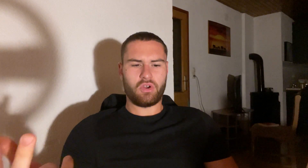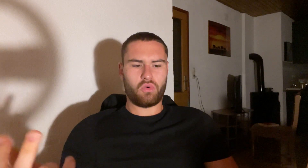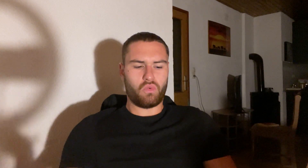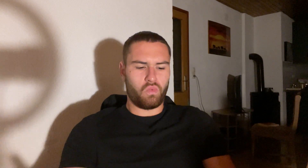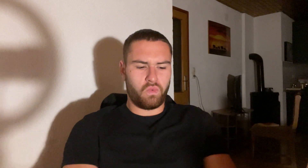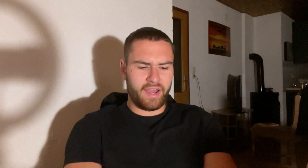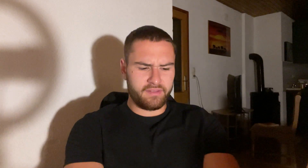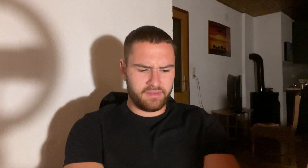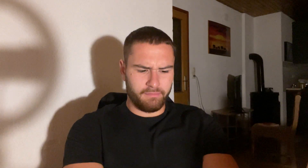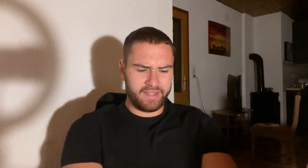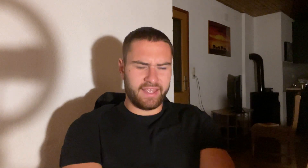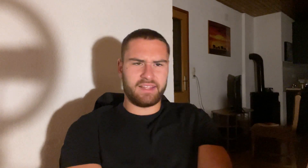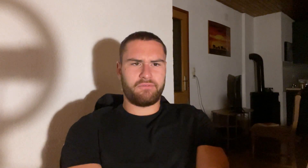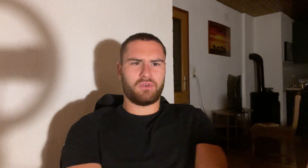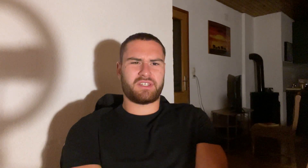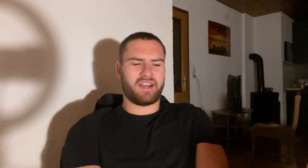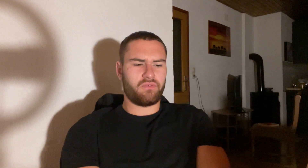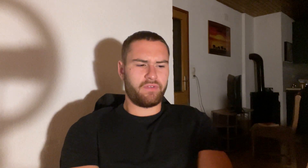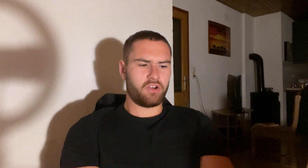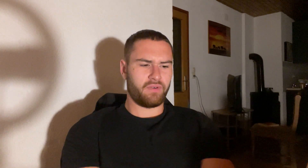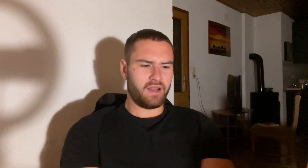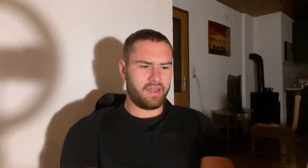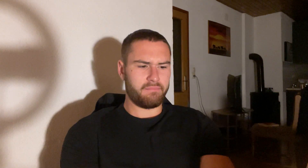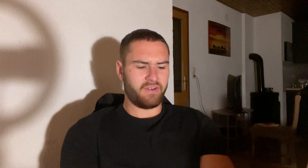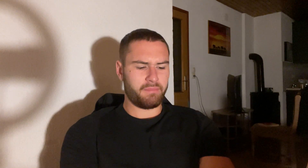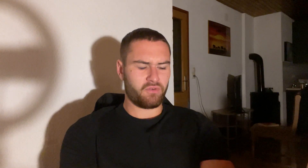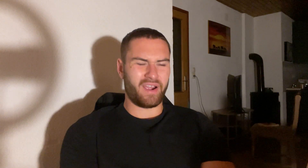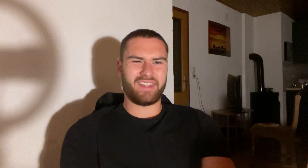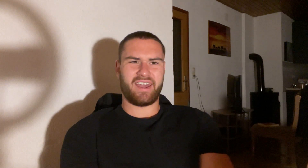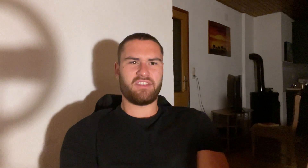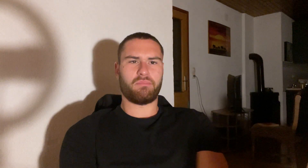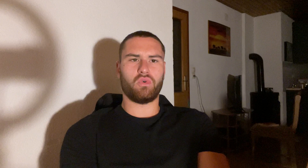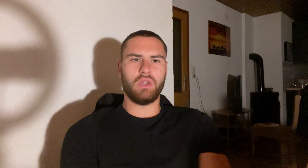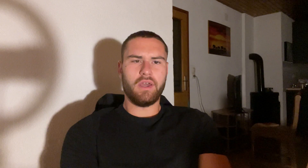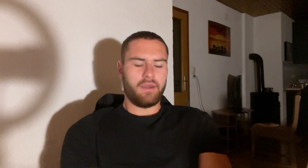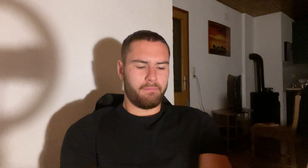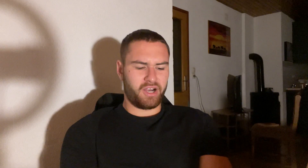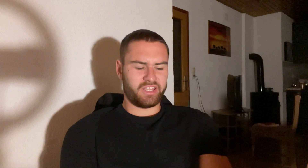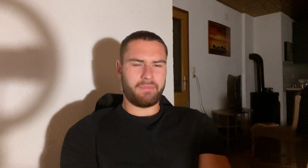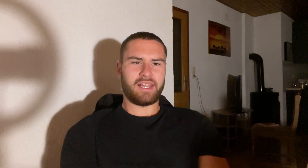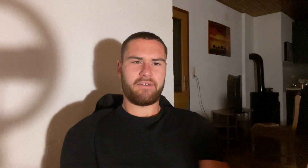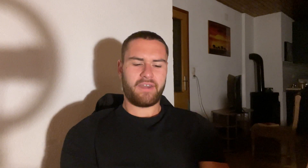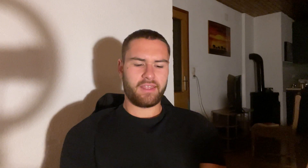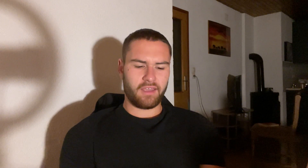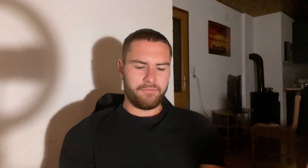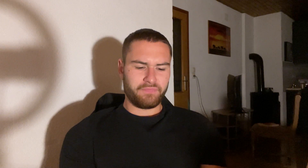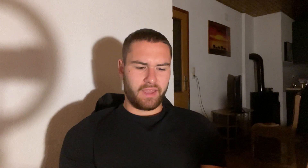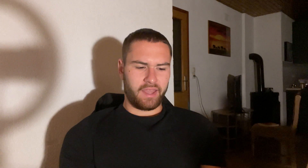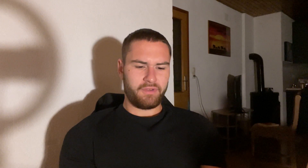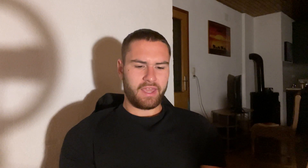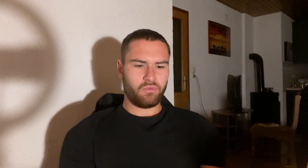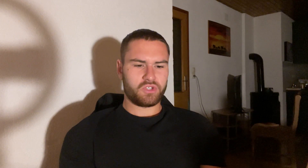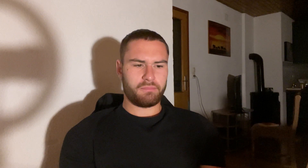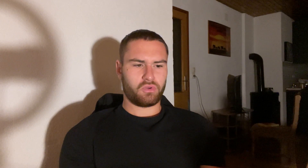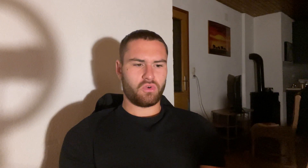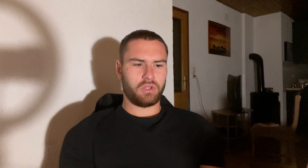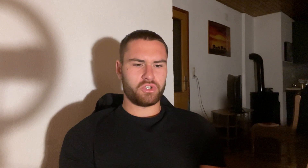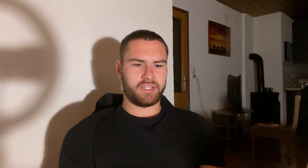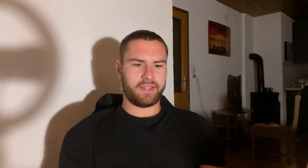know why my deadlift was kind of weird why did I why did my right hand pull better than my left hand and we came to simple conclusion that